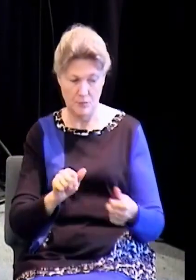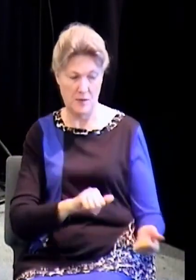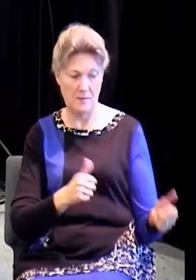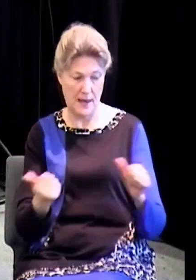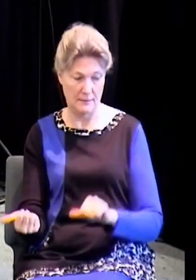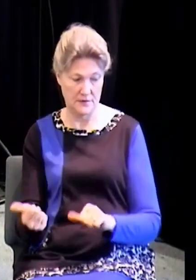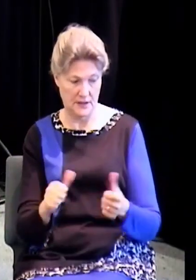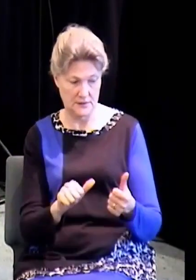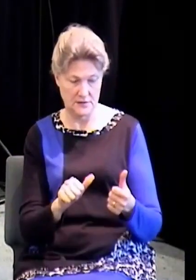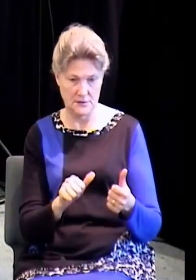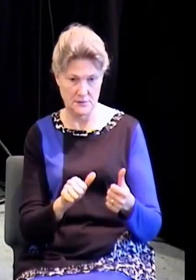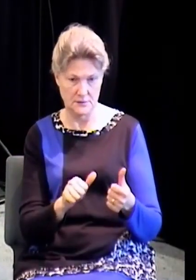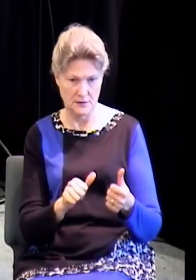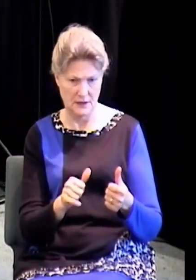afterwards if it's not necessary?